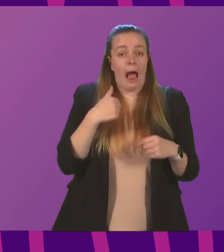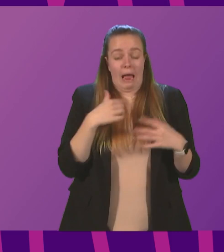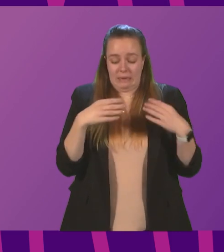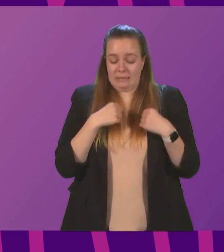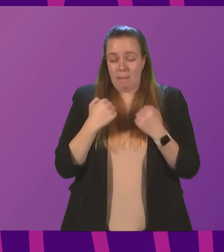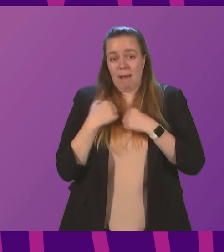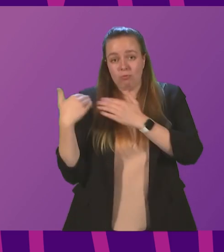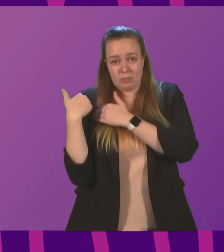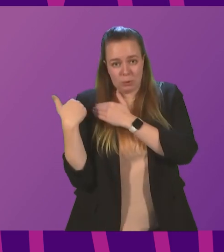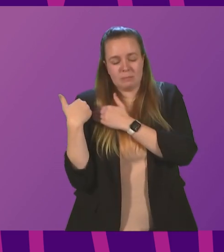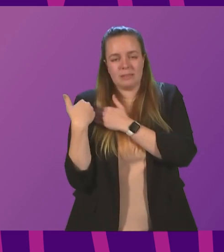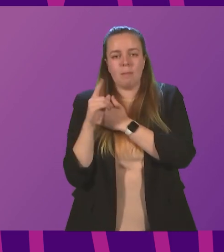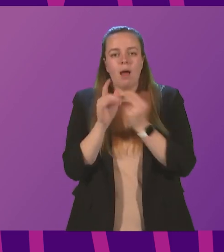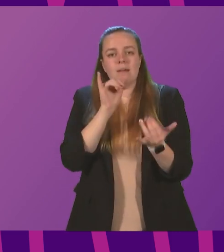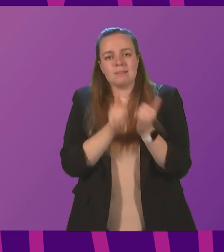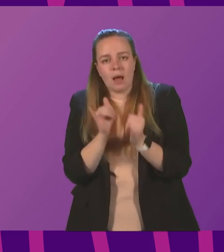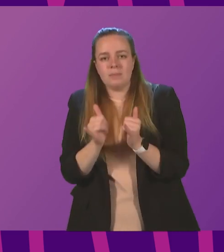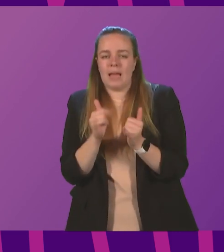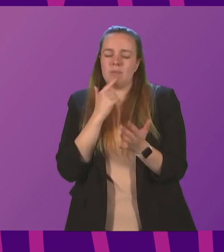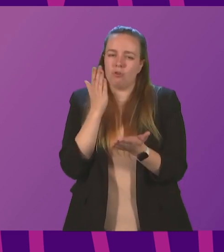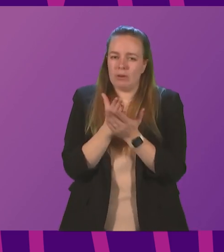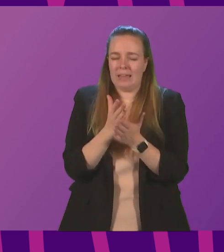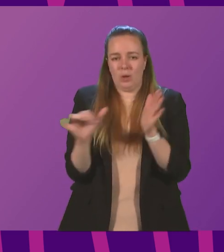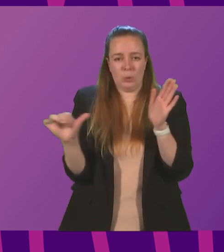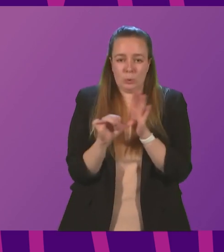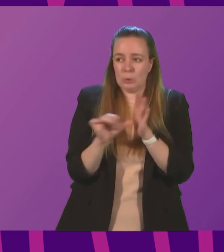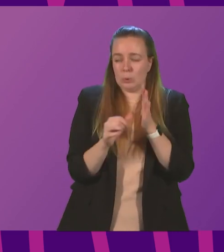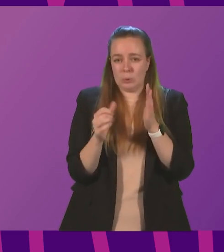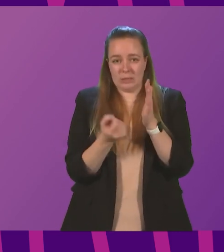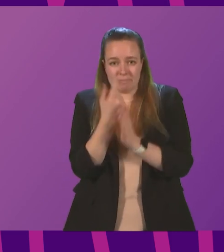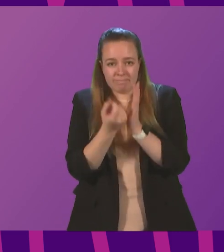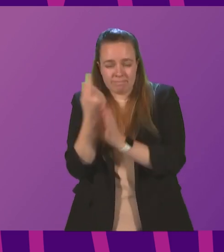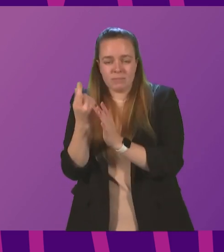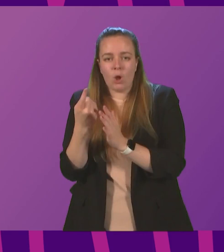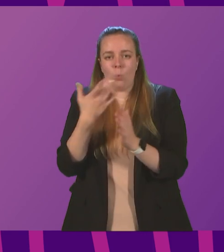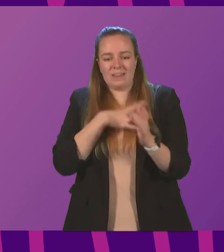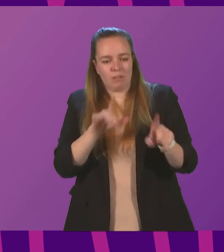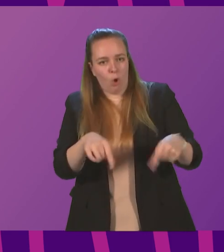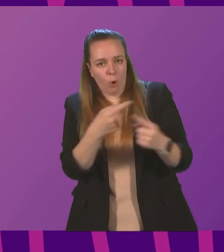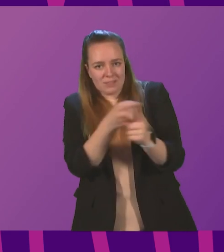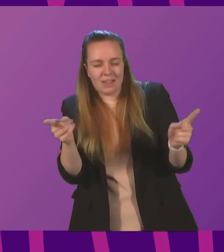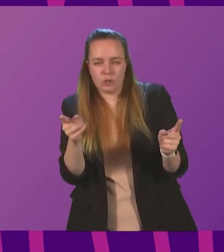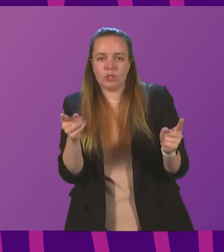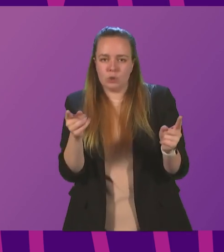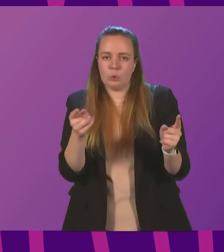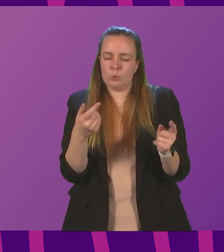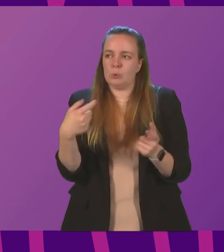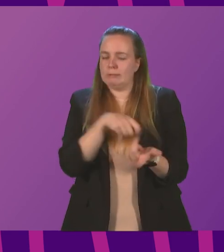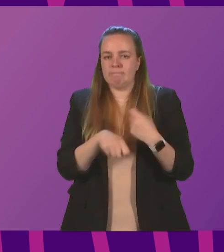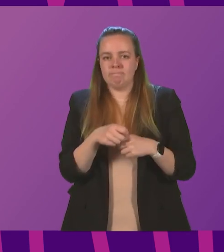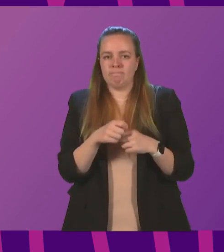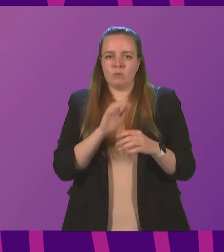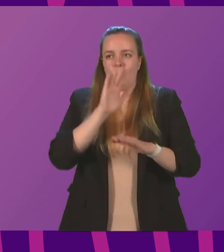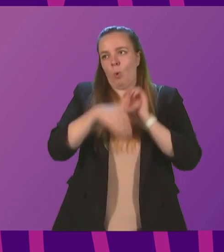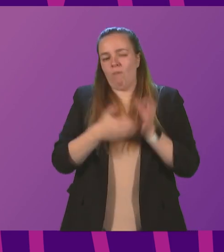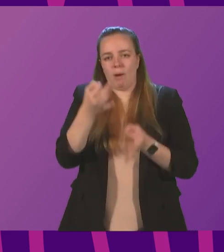responsibility, but sometimes when the really tough issues represent themselves, we need the opposition to rise above ordinary politics